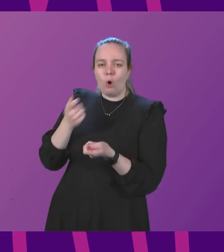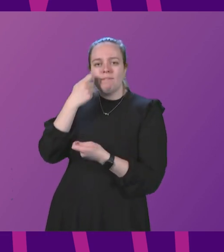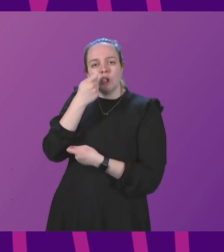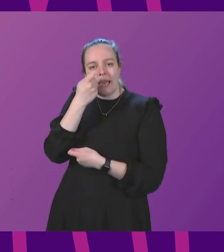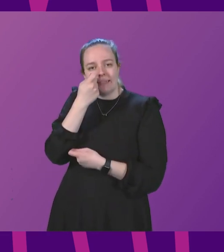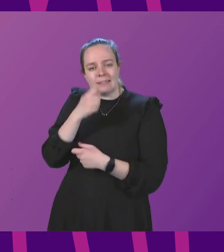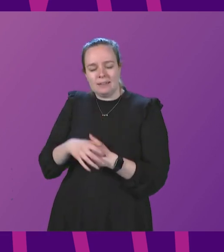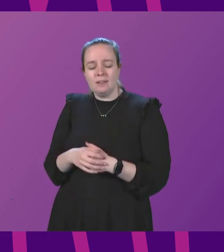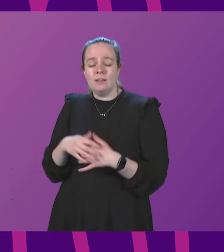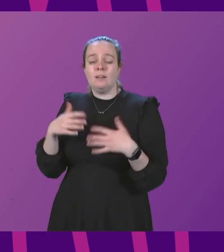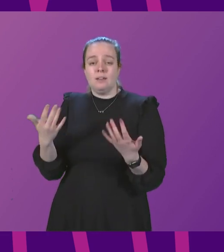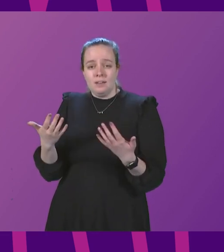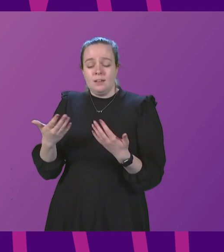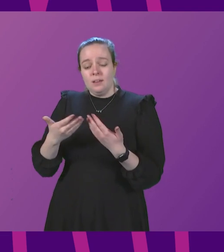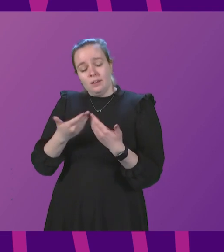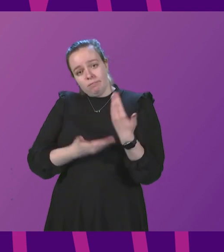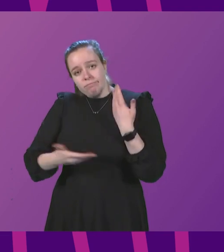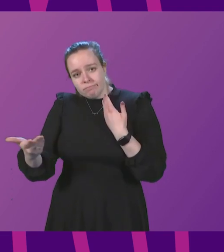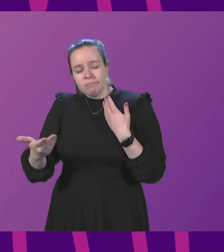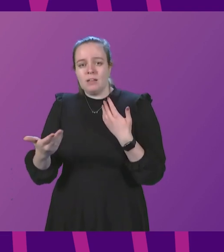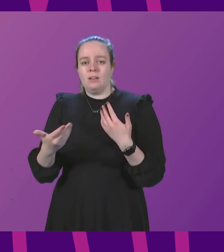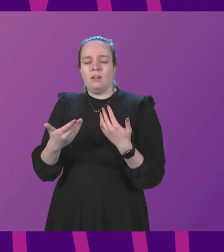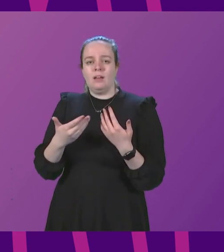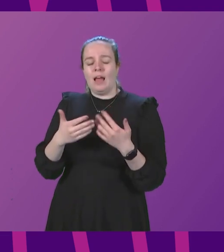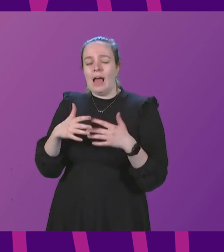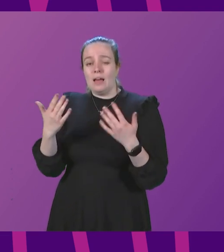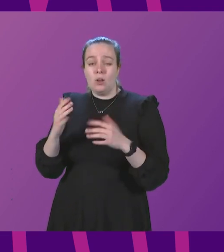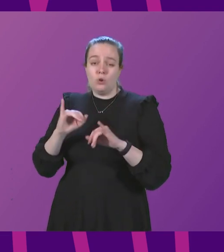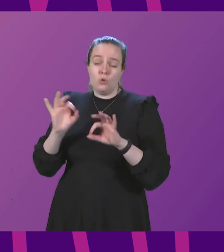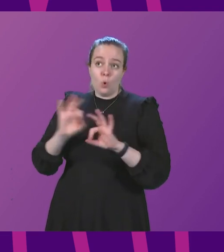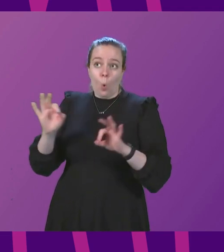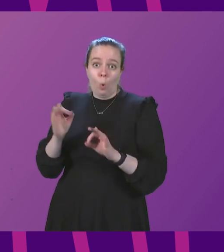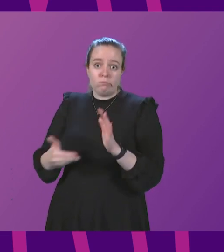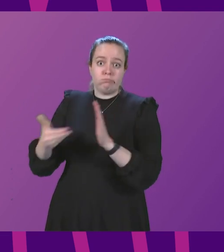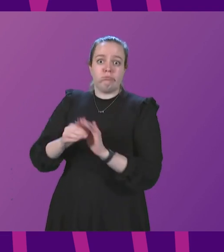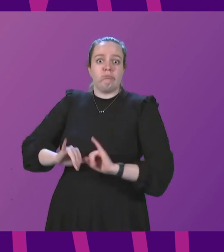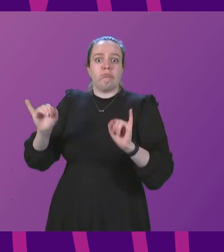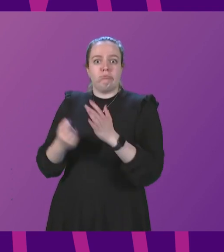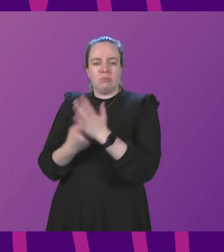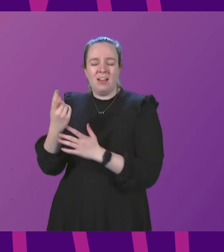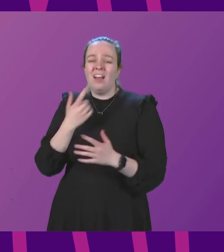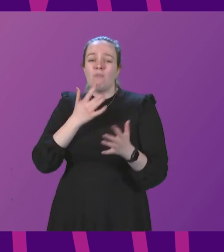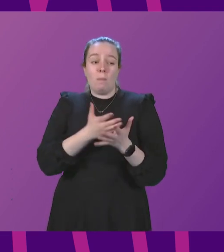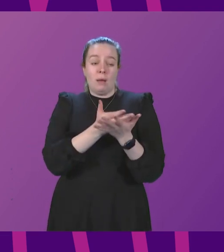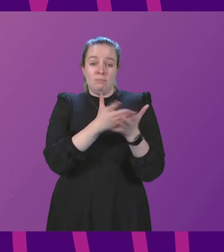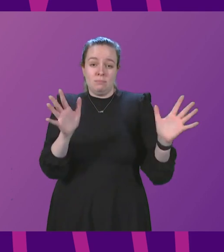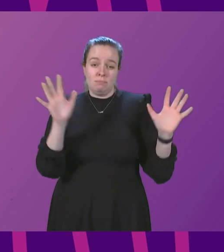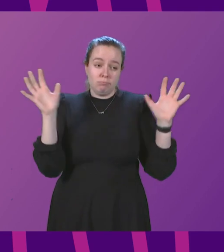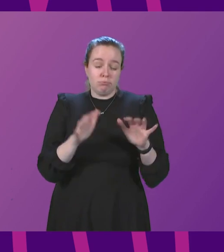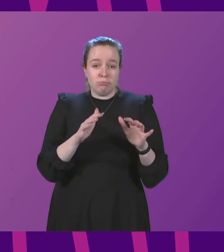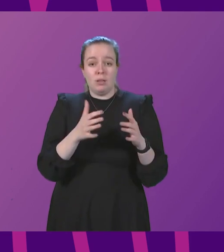It is reasonable, over time and barring adverse developments, to move away from mass population-wide